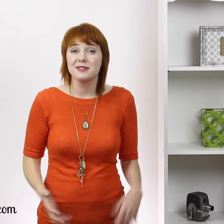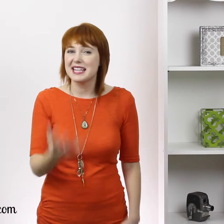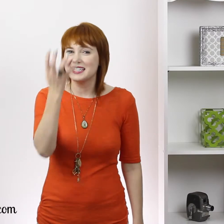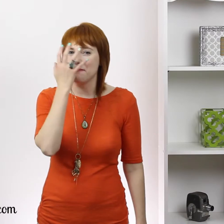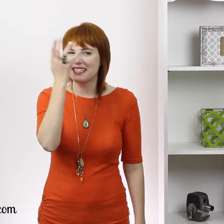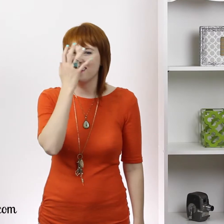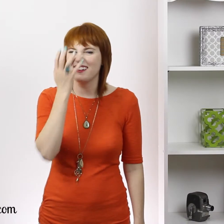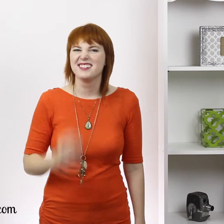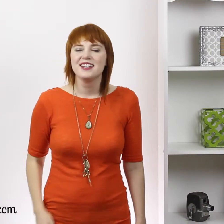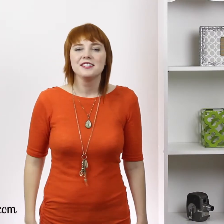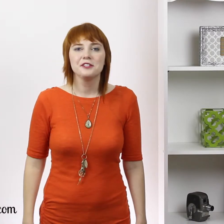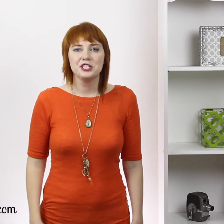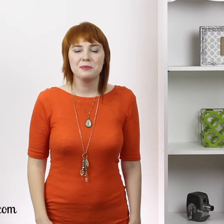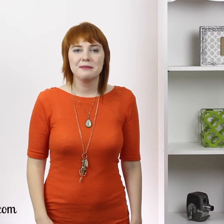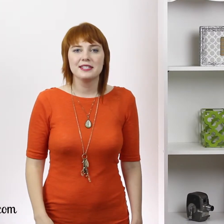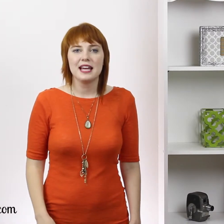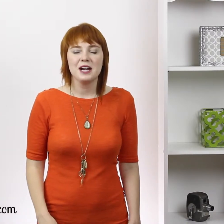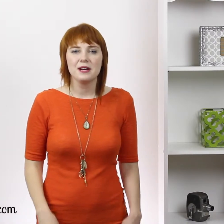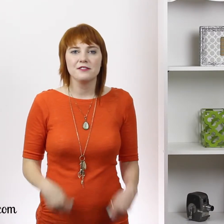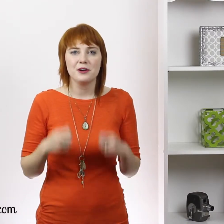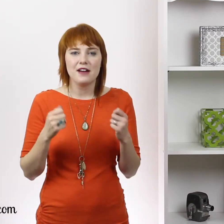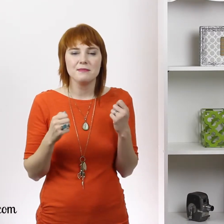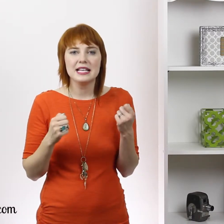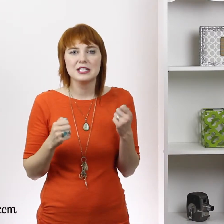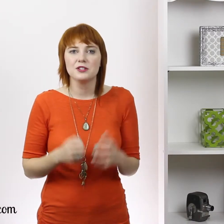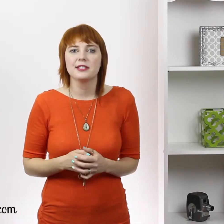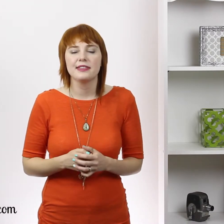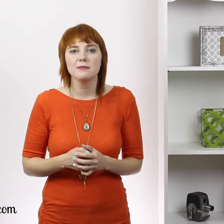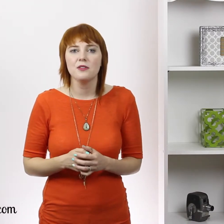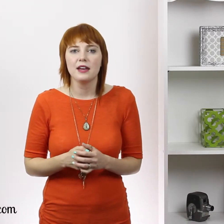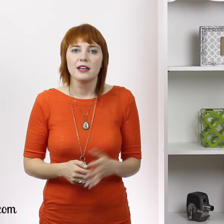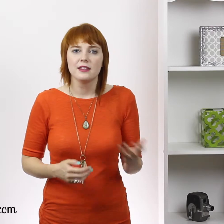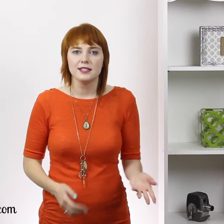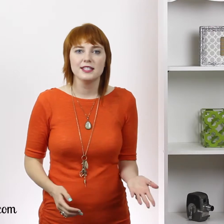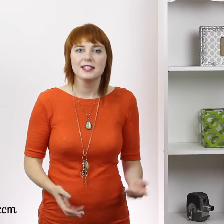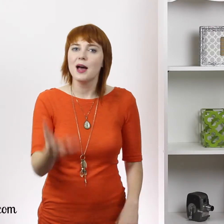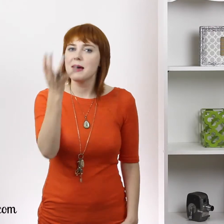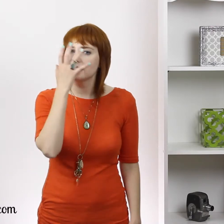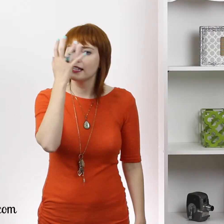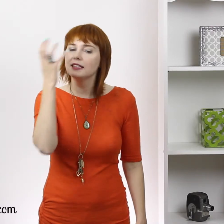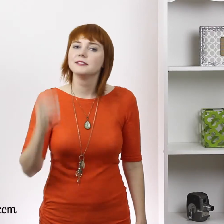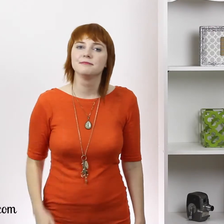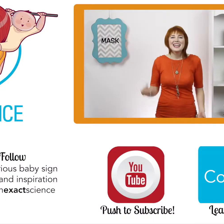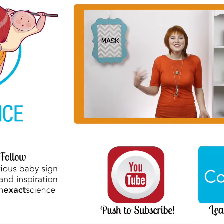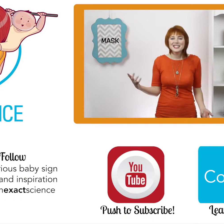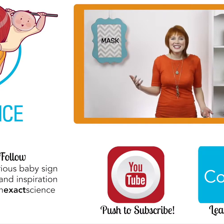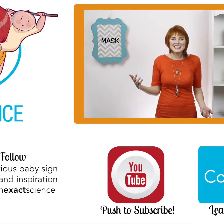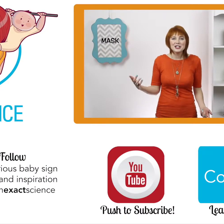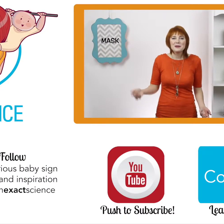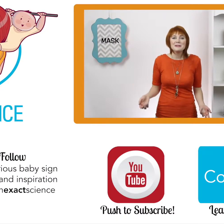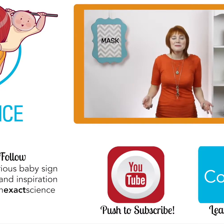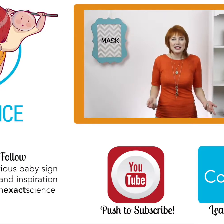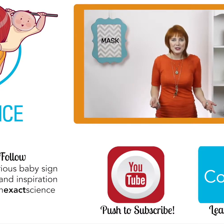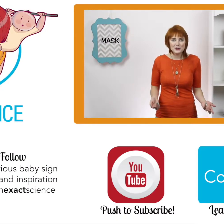know that someone just has a mask on. So teach your baby this sign whenever you have a mask. can just let them know that this is a mask, honey. If you're